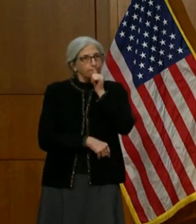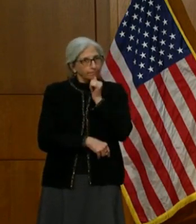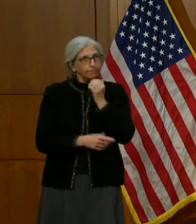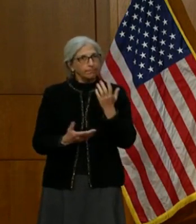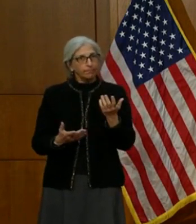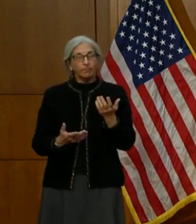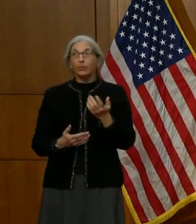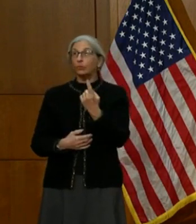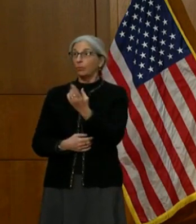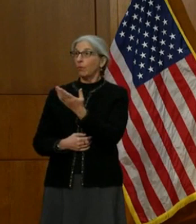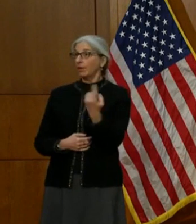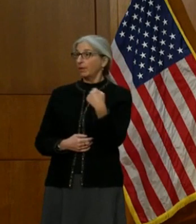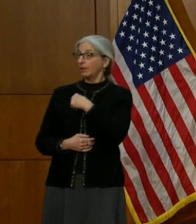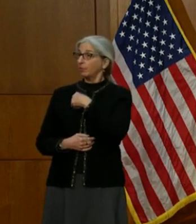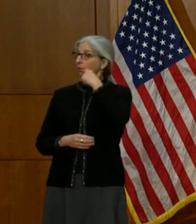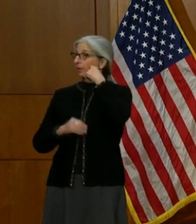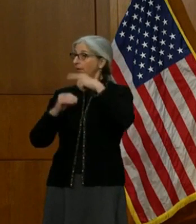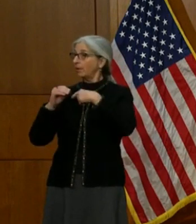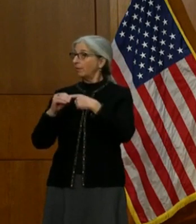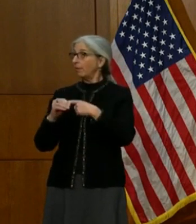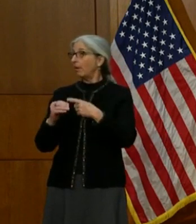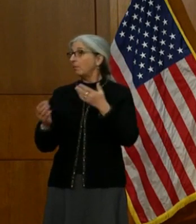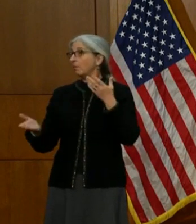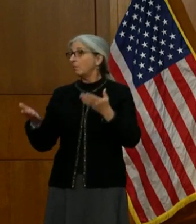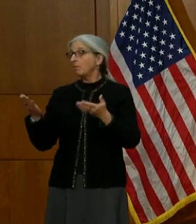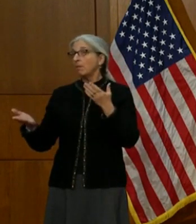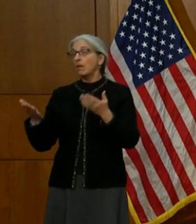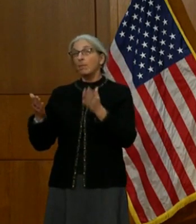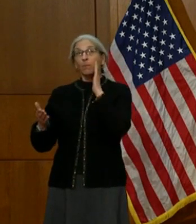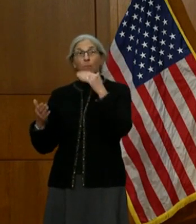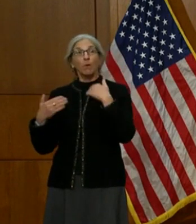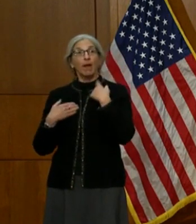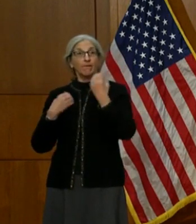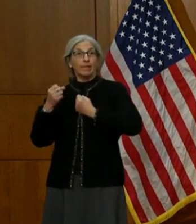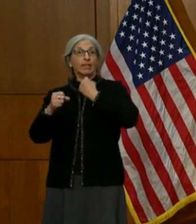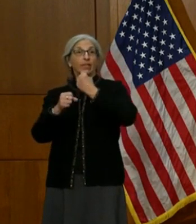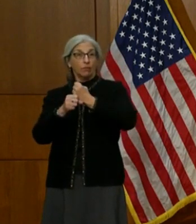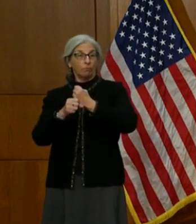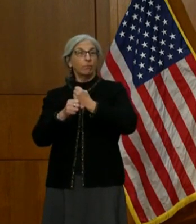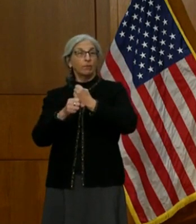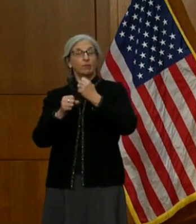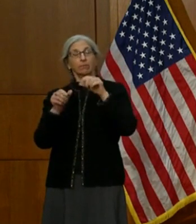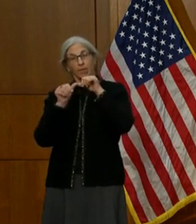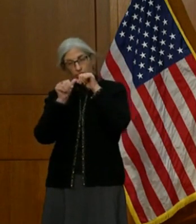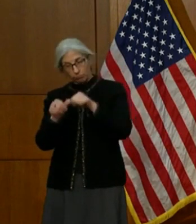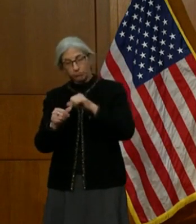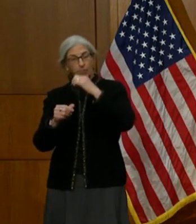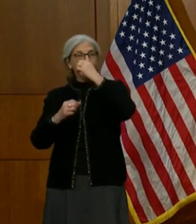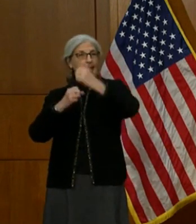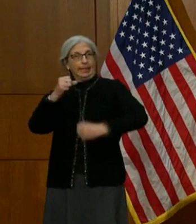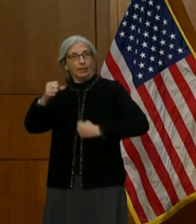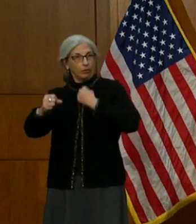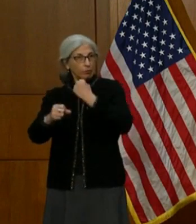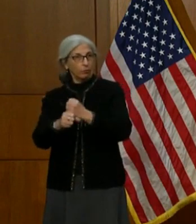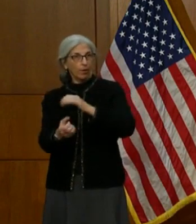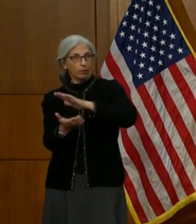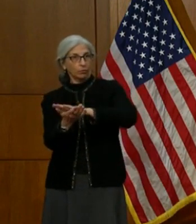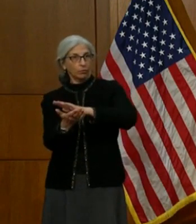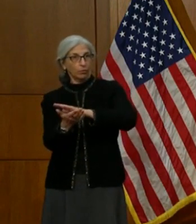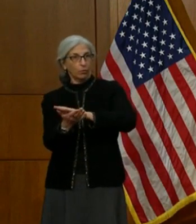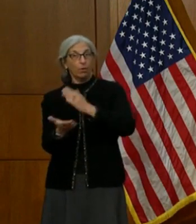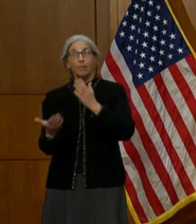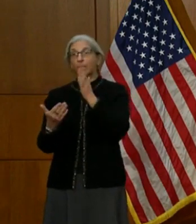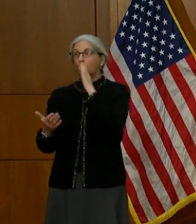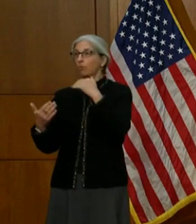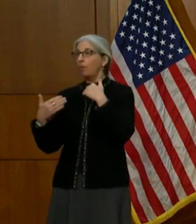entertaining is looking at perhaps a year-round schooling for the next year, perhaps adding increased days